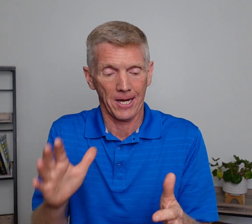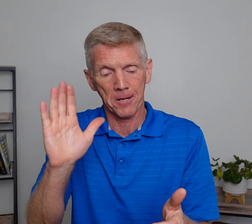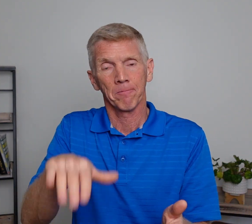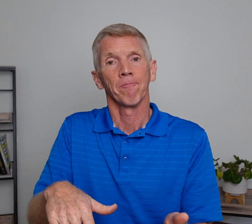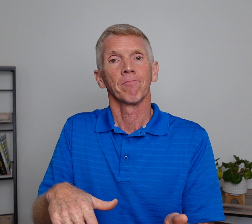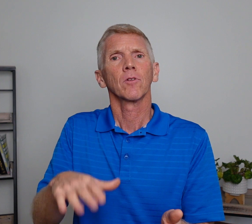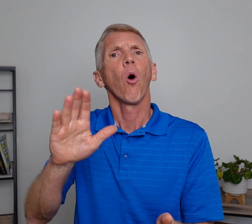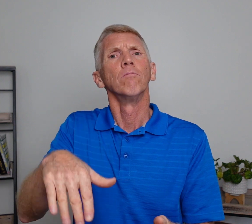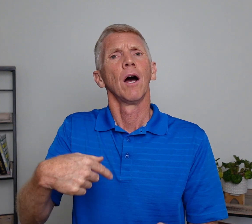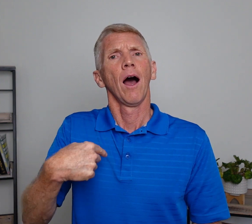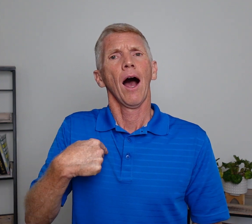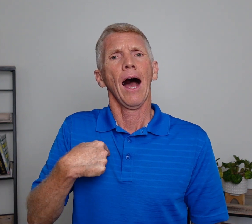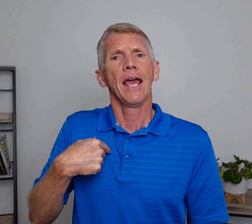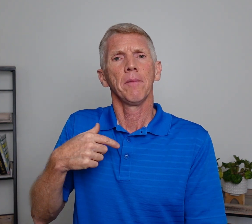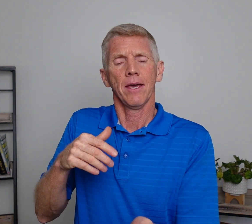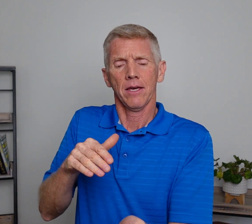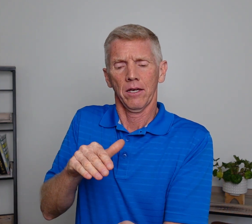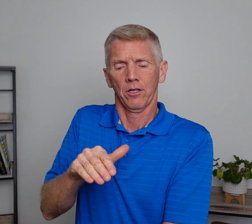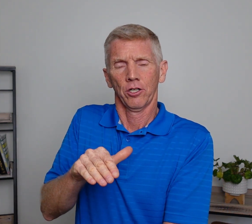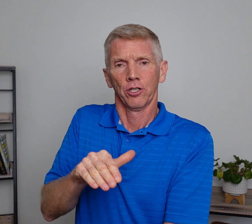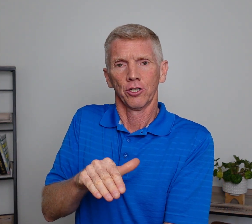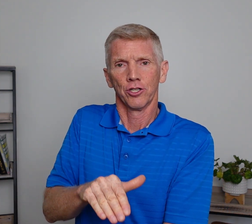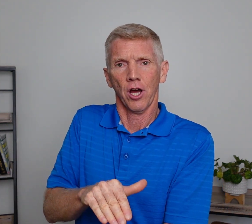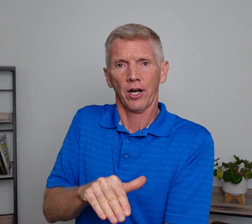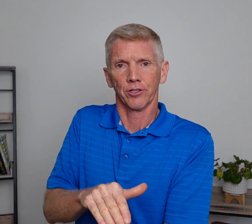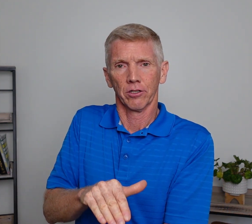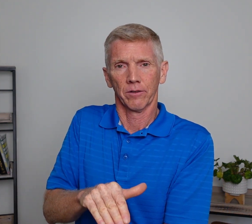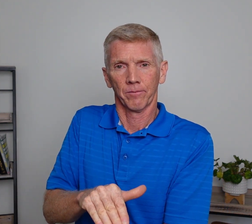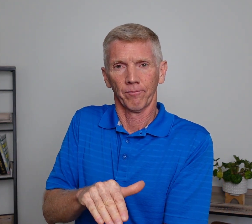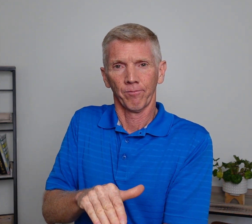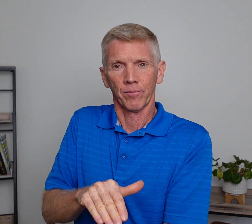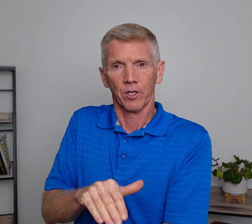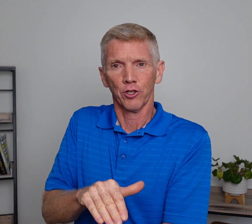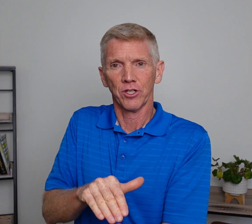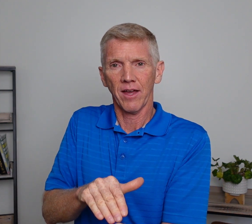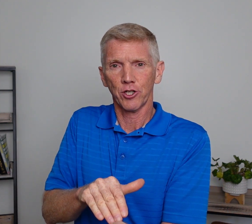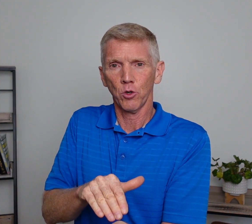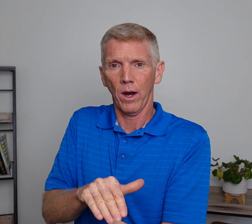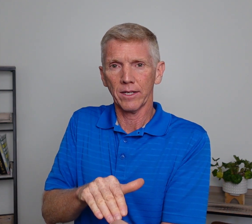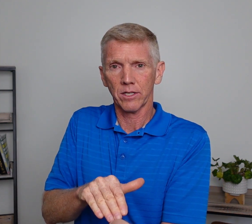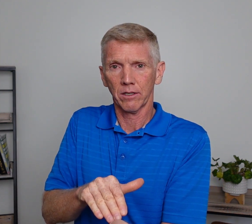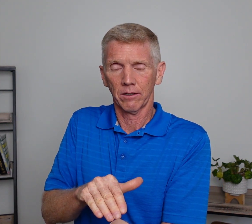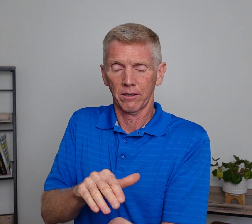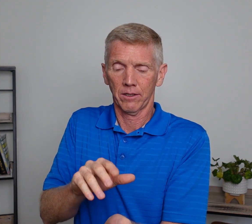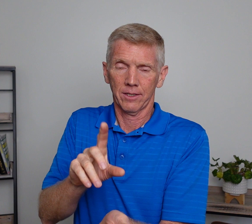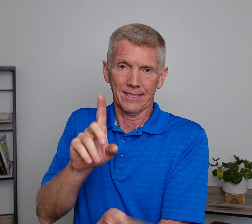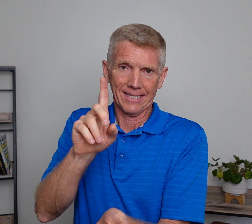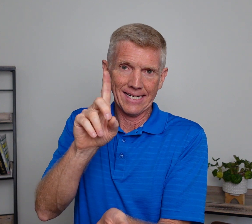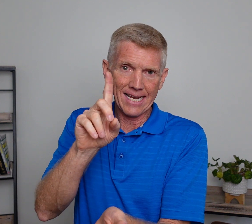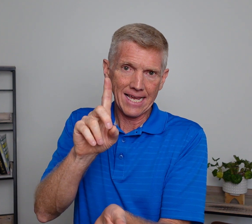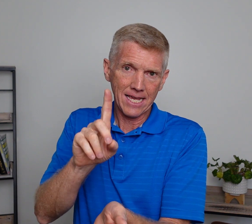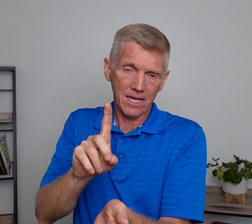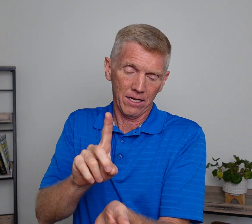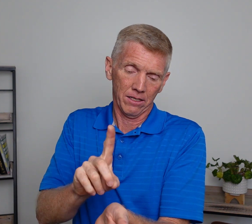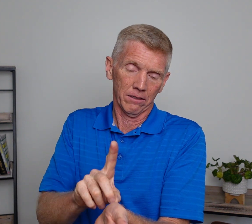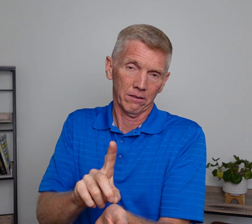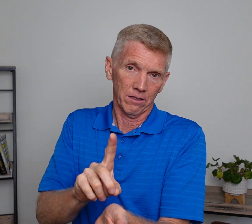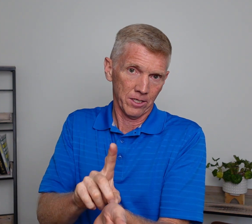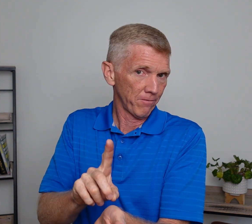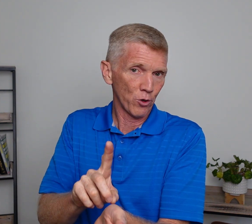Okay? Oh, I am a doctor. You'll see that two ways. D. Some folks